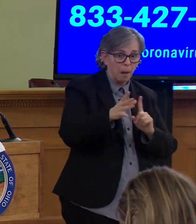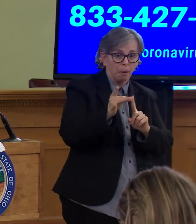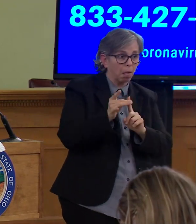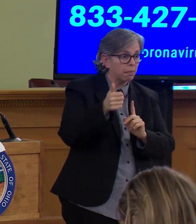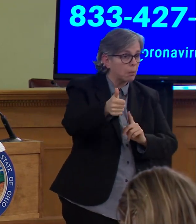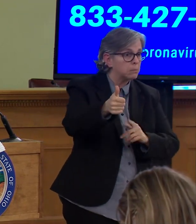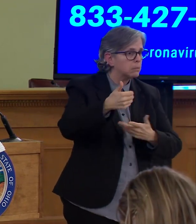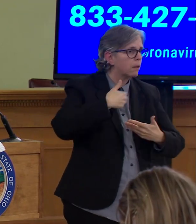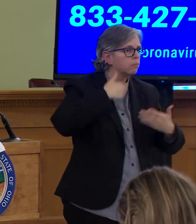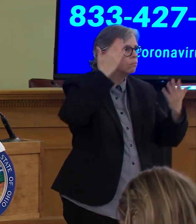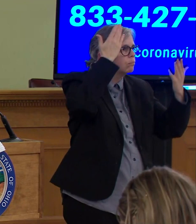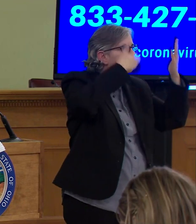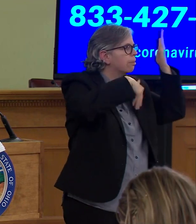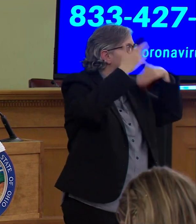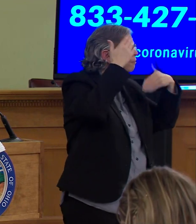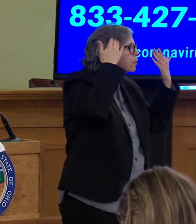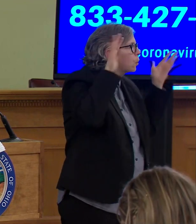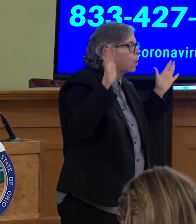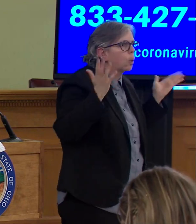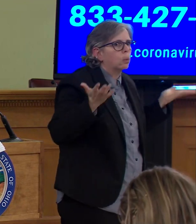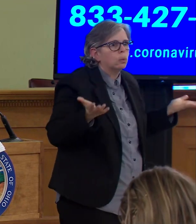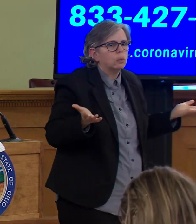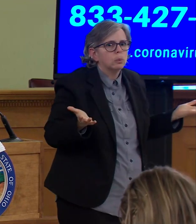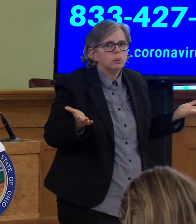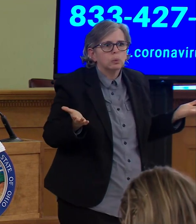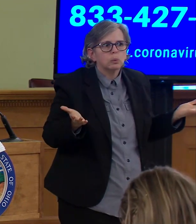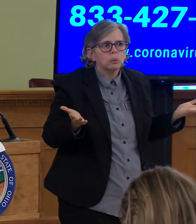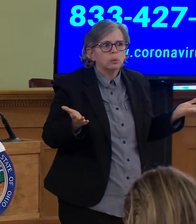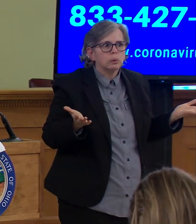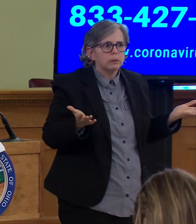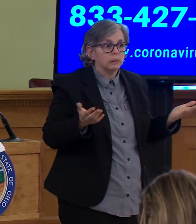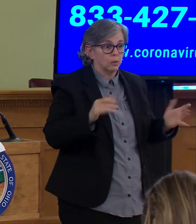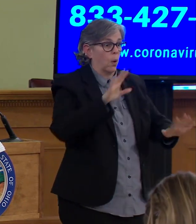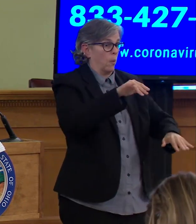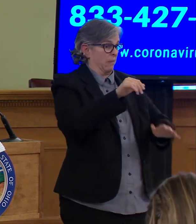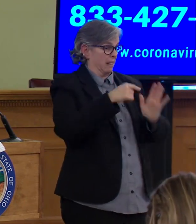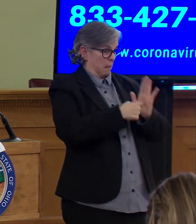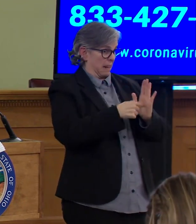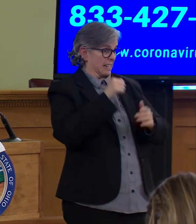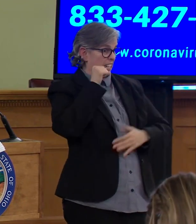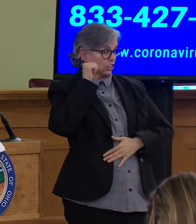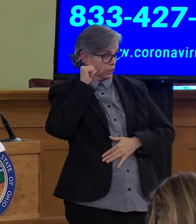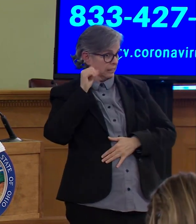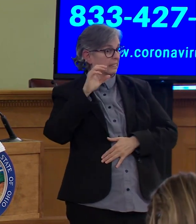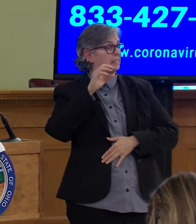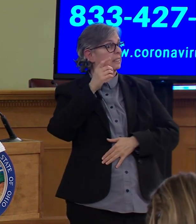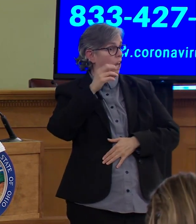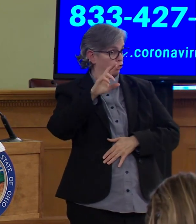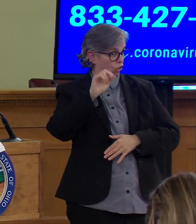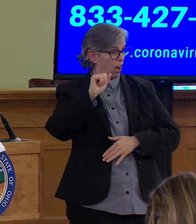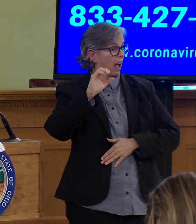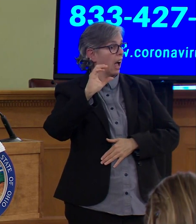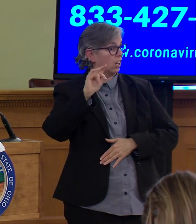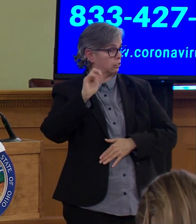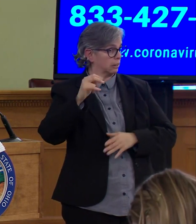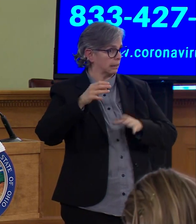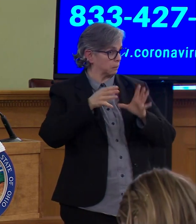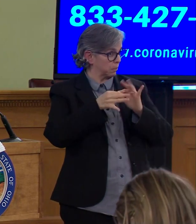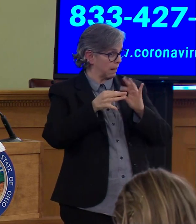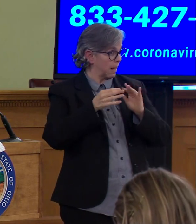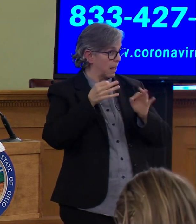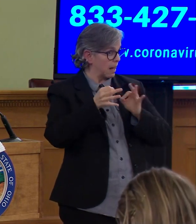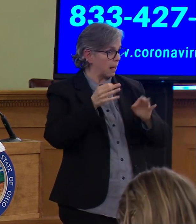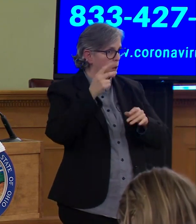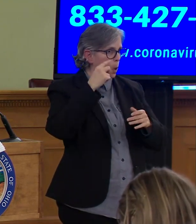shows that people – and Dr. Atkin talked about this yesterday. When she went back and looked at the dates of the people – when the